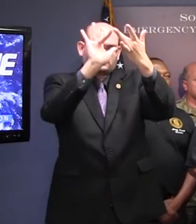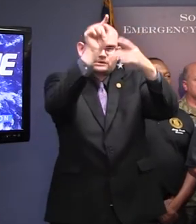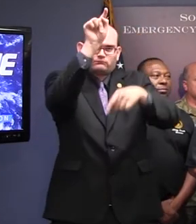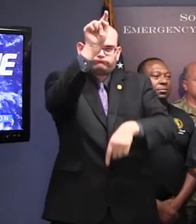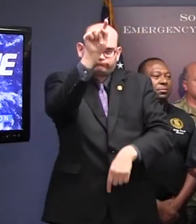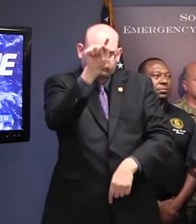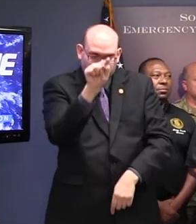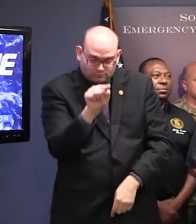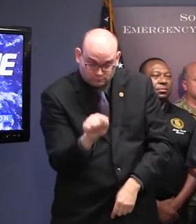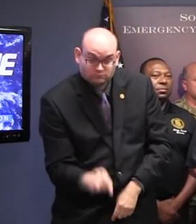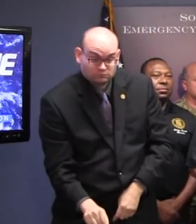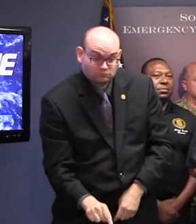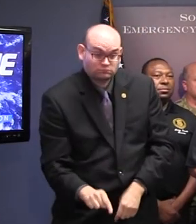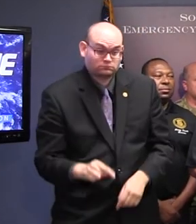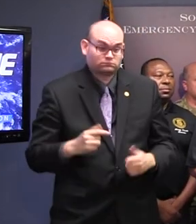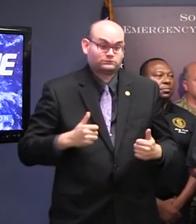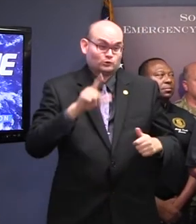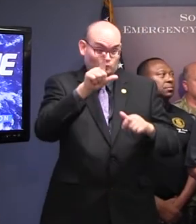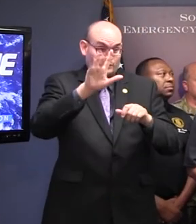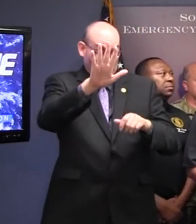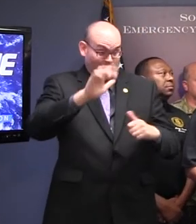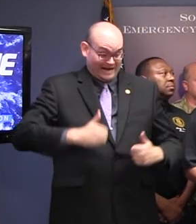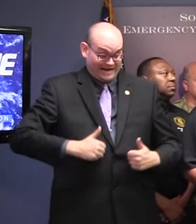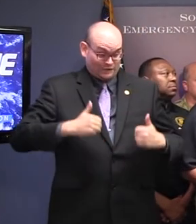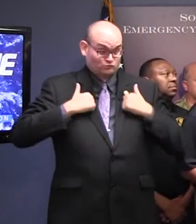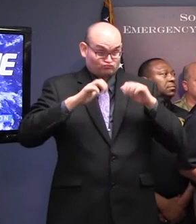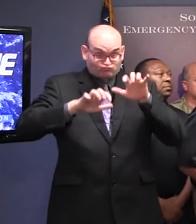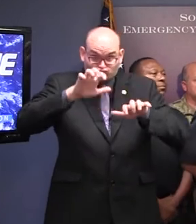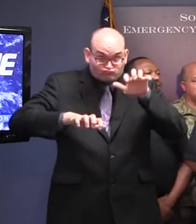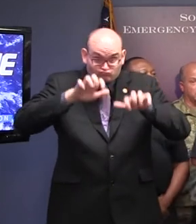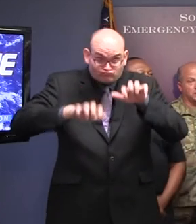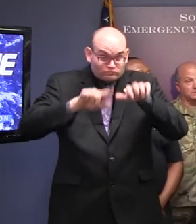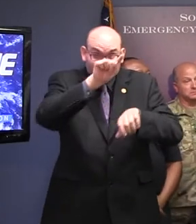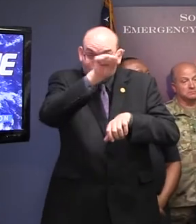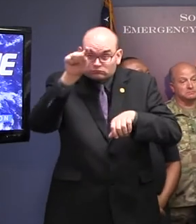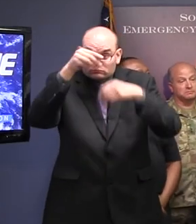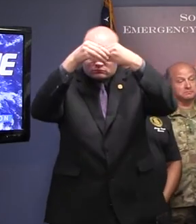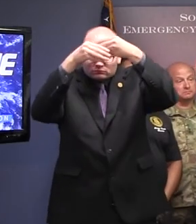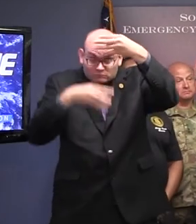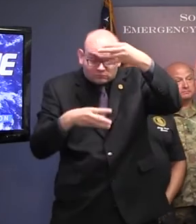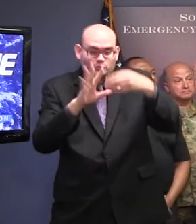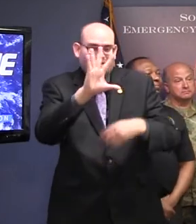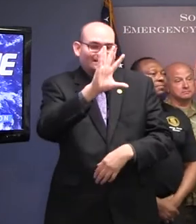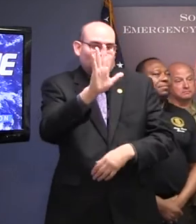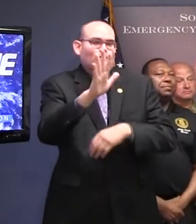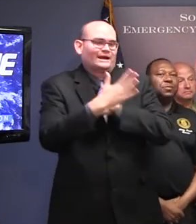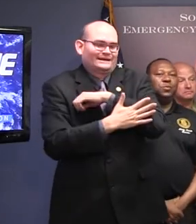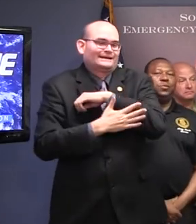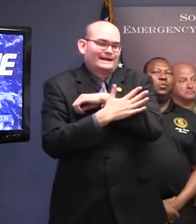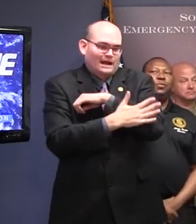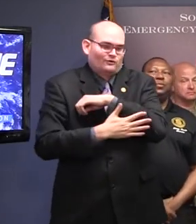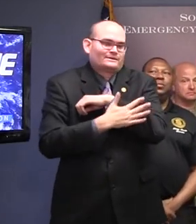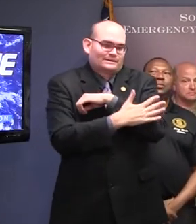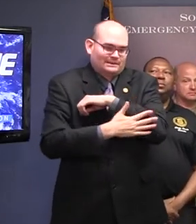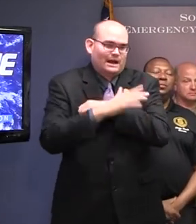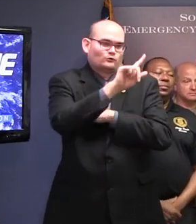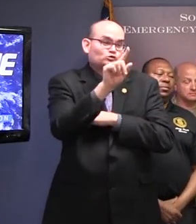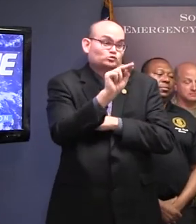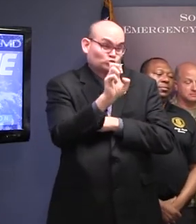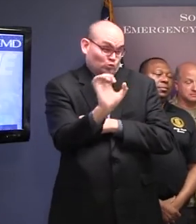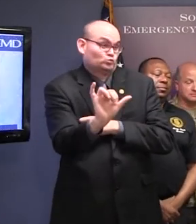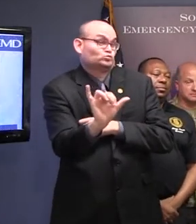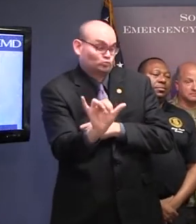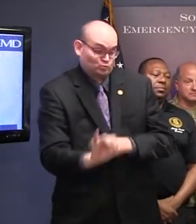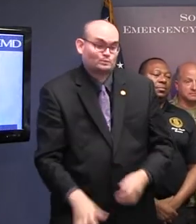in their address and work through that process. And if you forget that, call the sheriff. Right. And, owner, could you clarify exactly